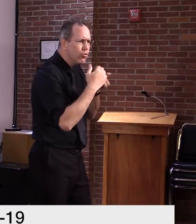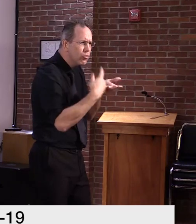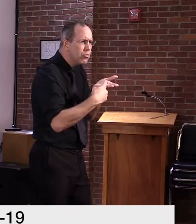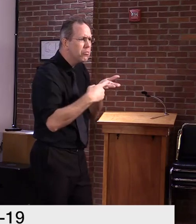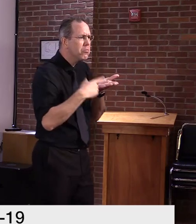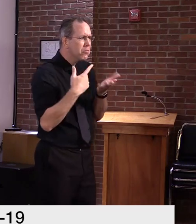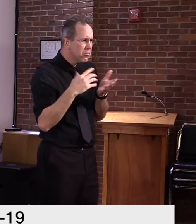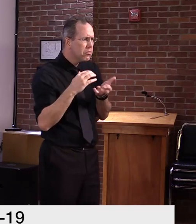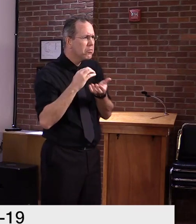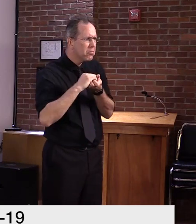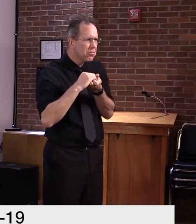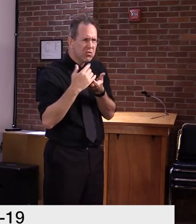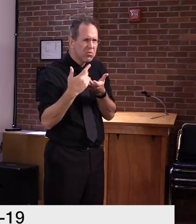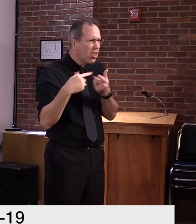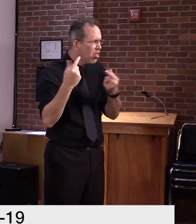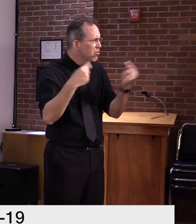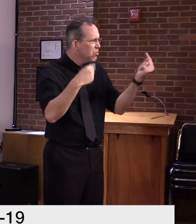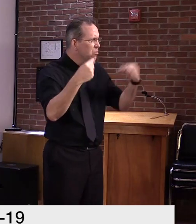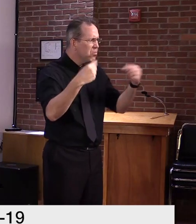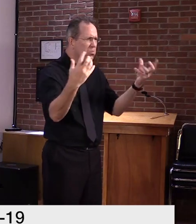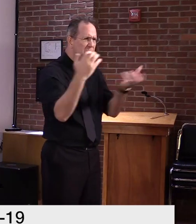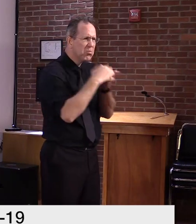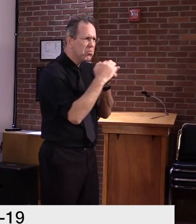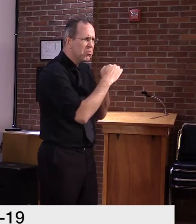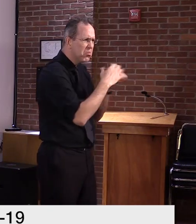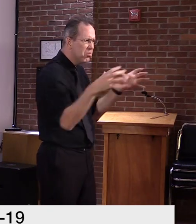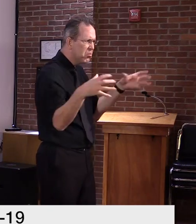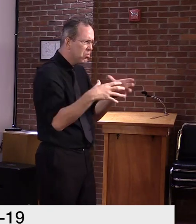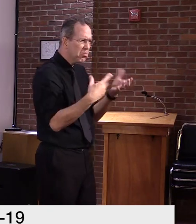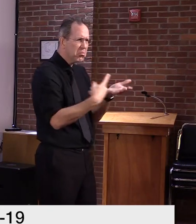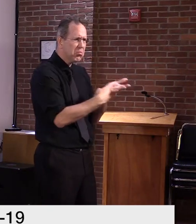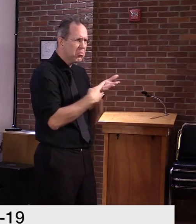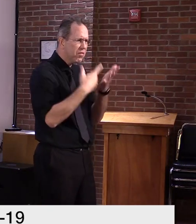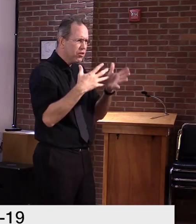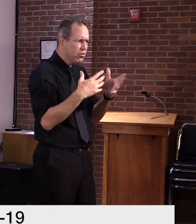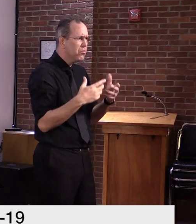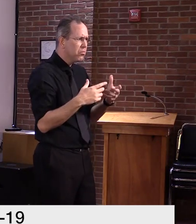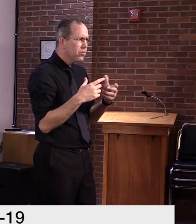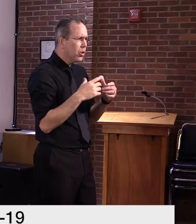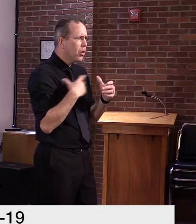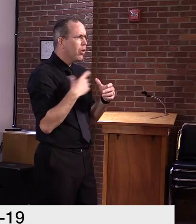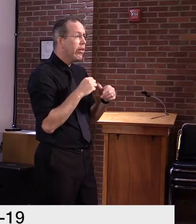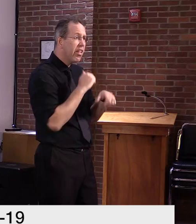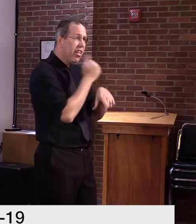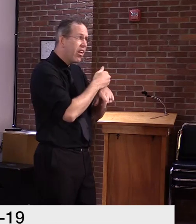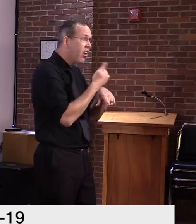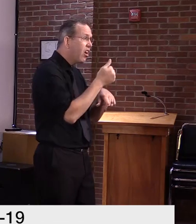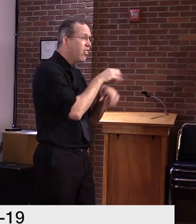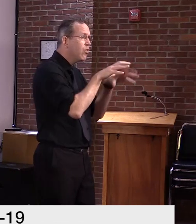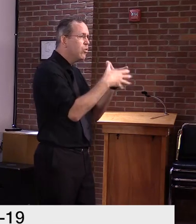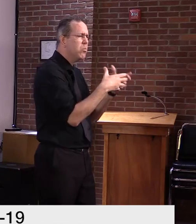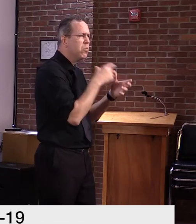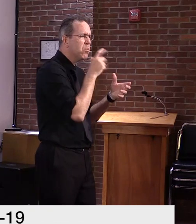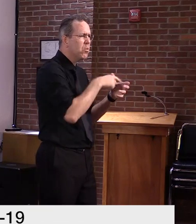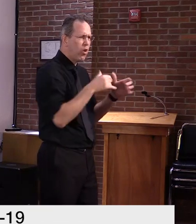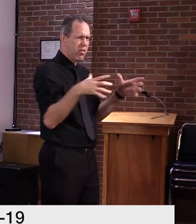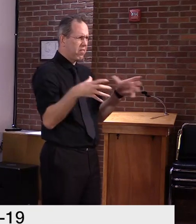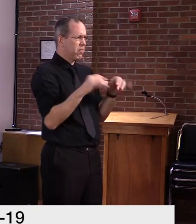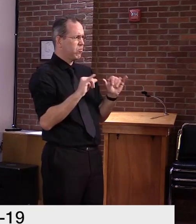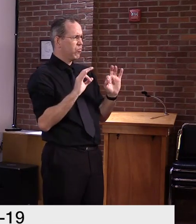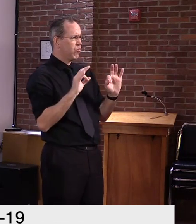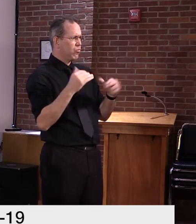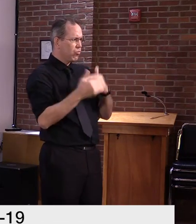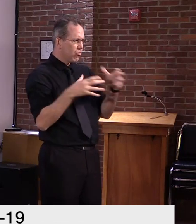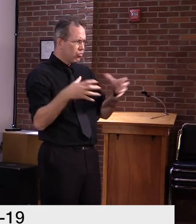developing the guidance. So I didn't see the need to have a second group, uh, necessarily involved. But I think more importantly, what, what I'm observing now across the state, uh,